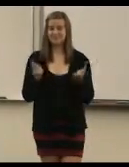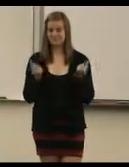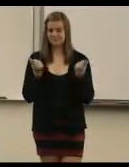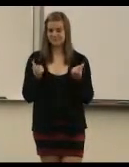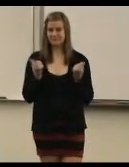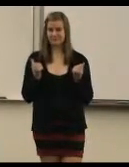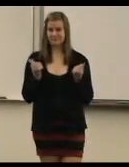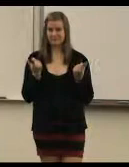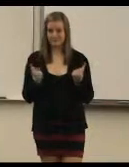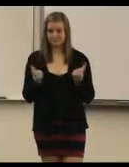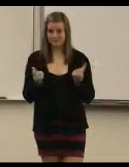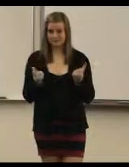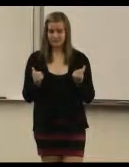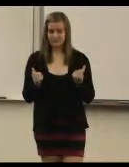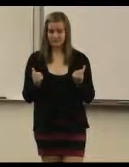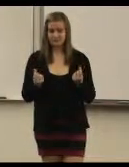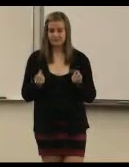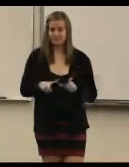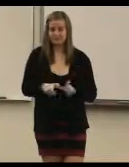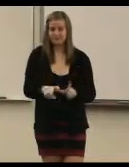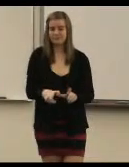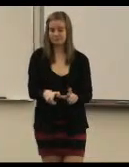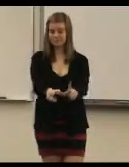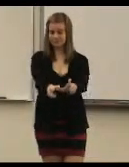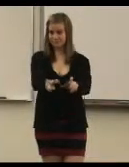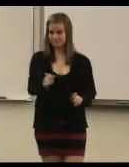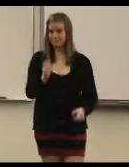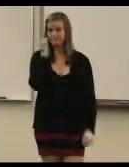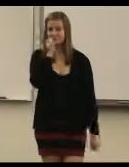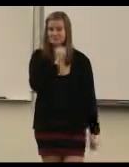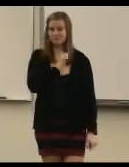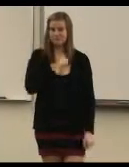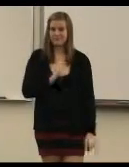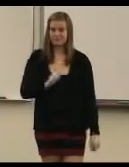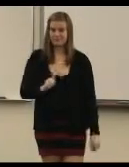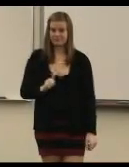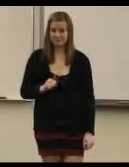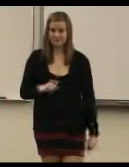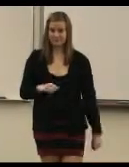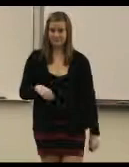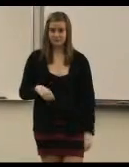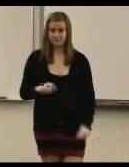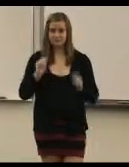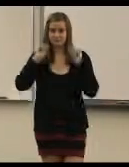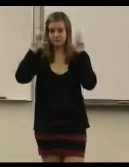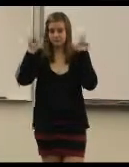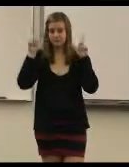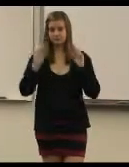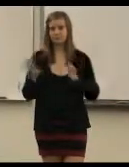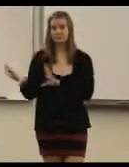want to do? That's just fun girl. If we wake